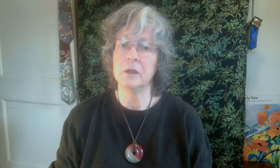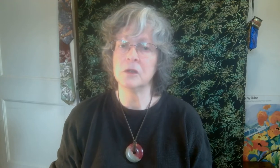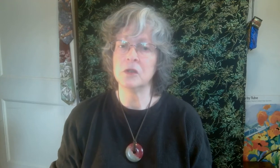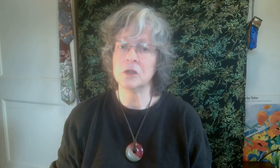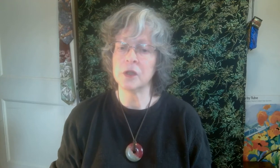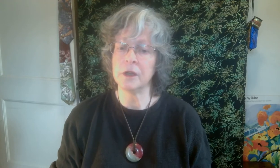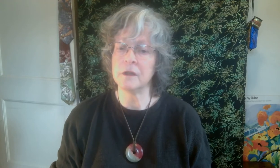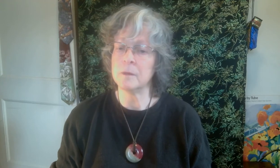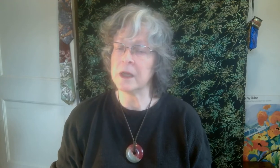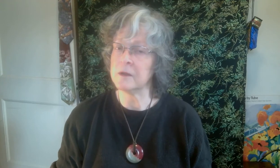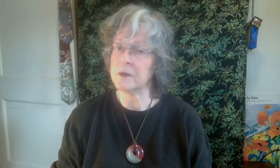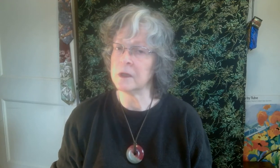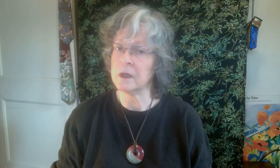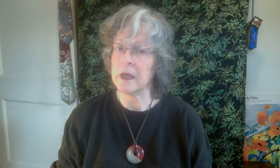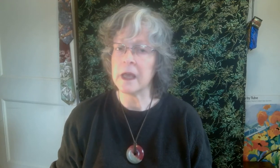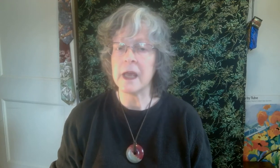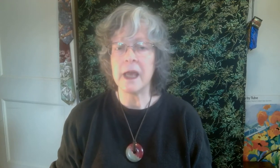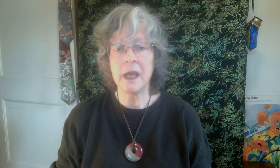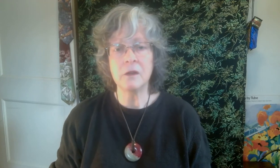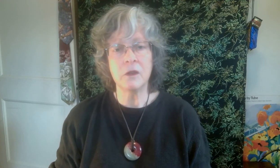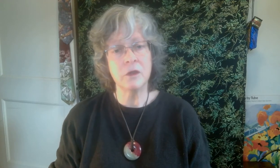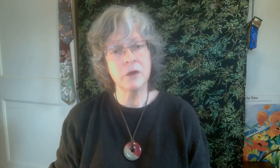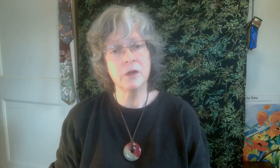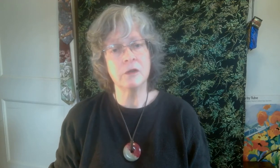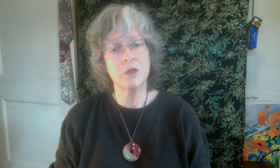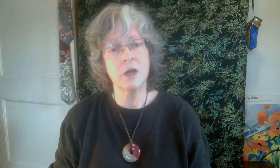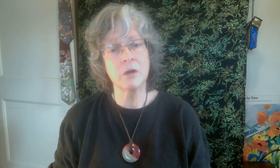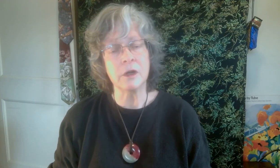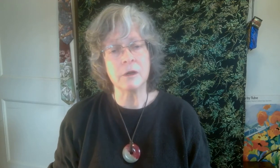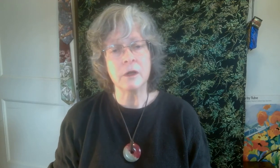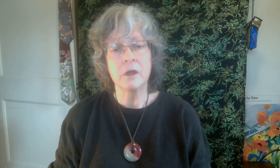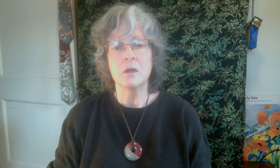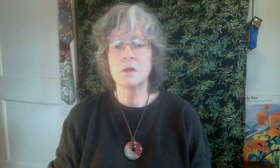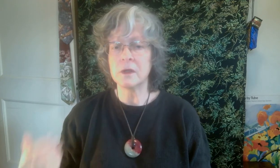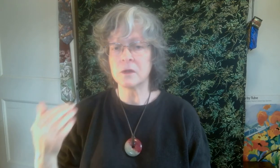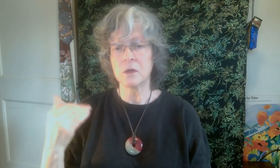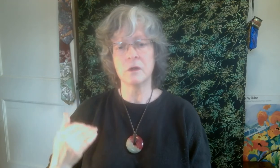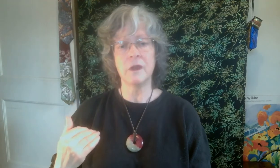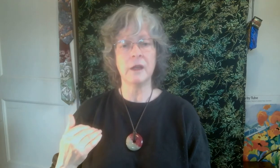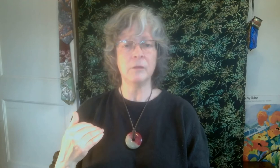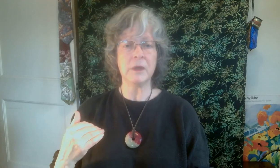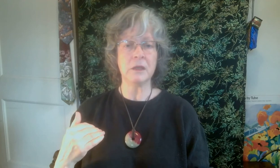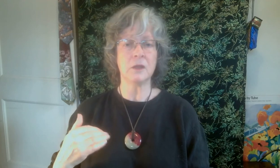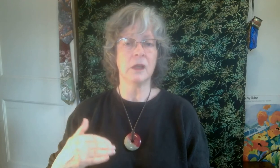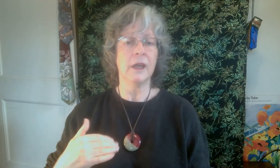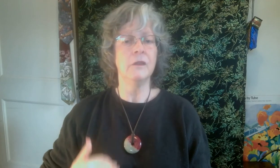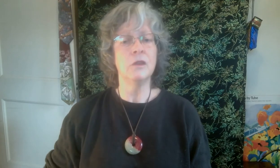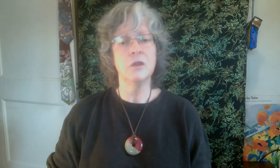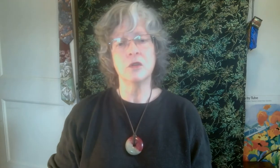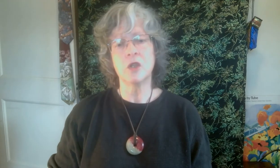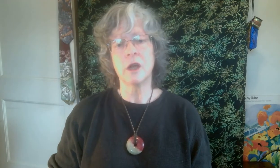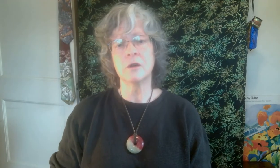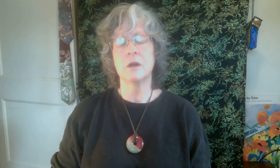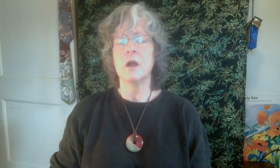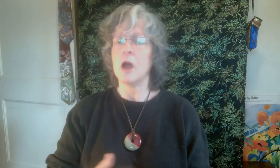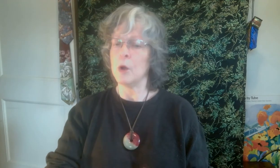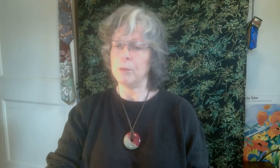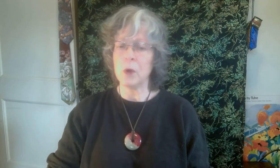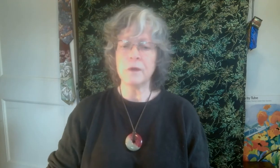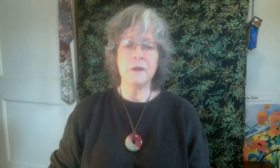Chinese medicine. And the third chakra. So this earth element and the third chakra are both in